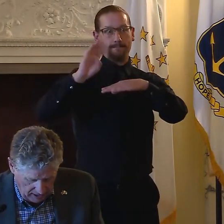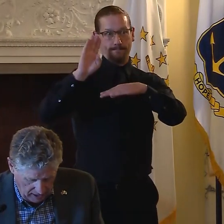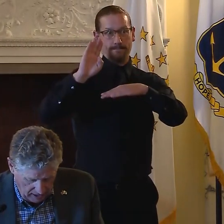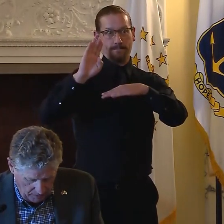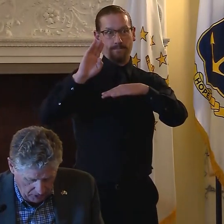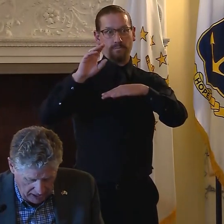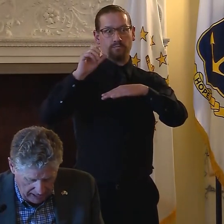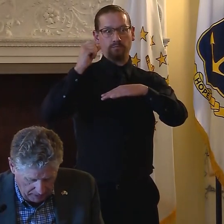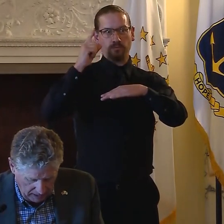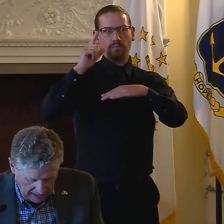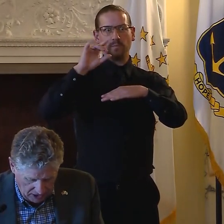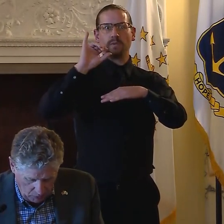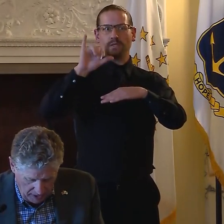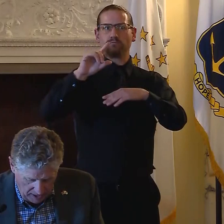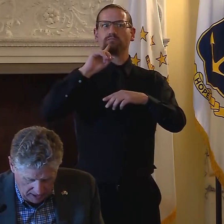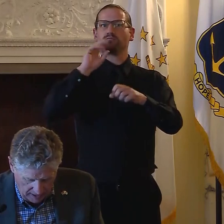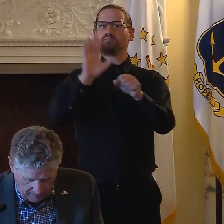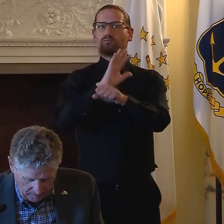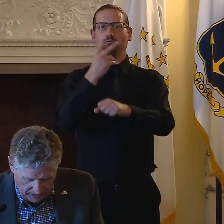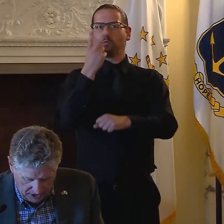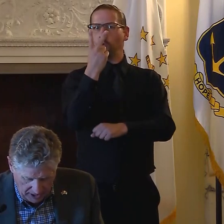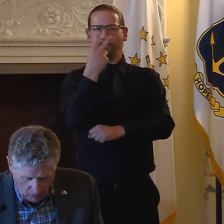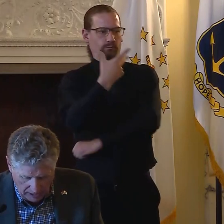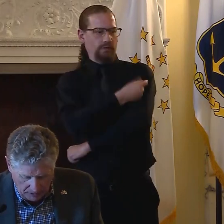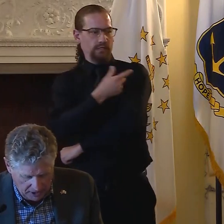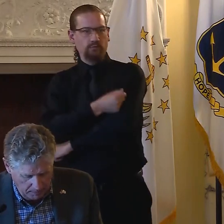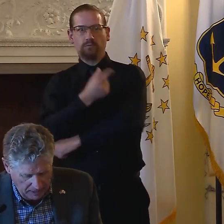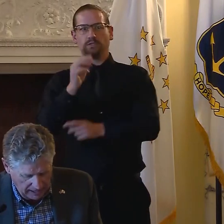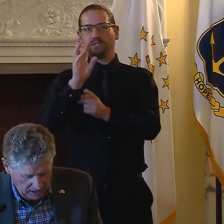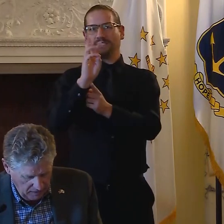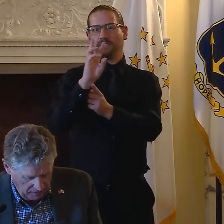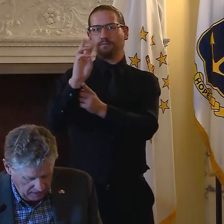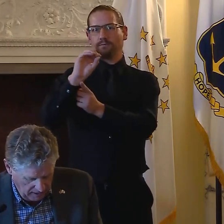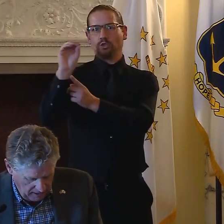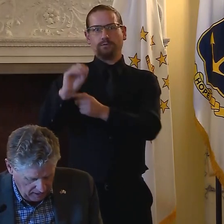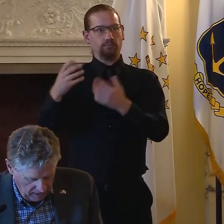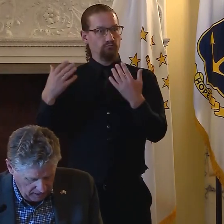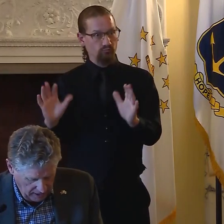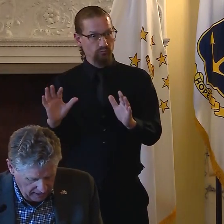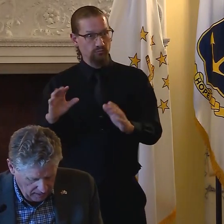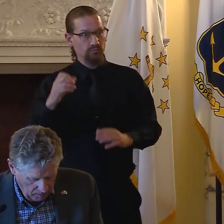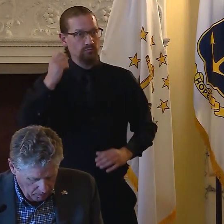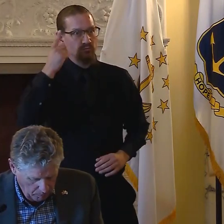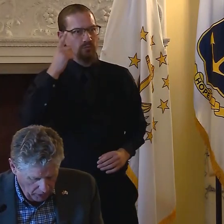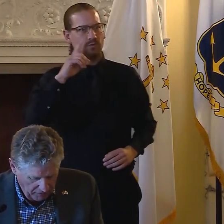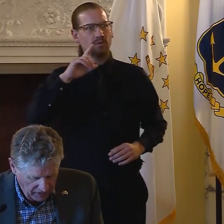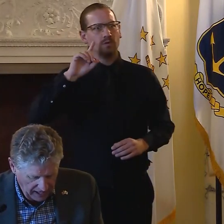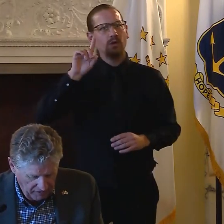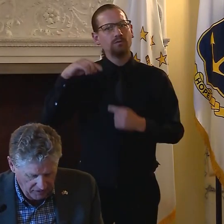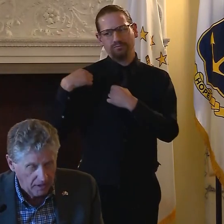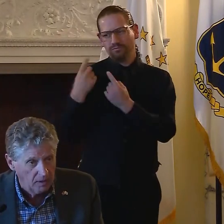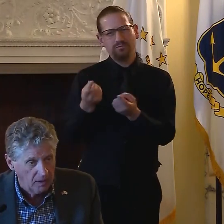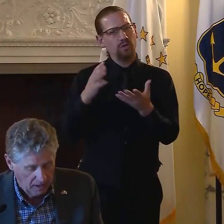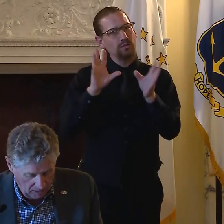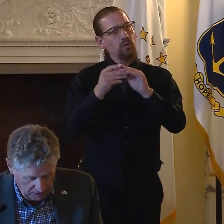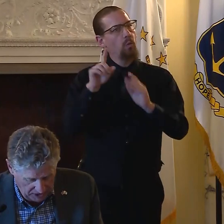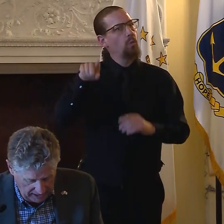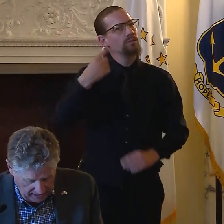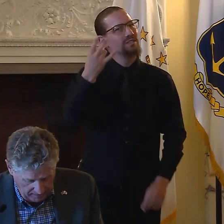per capita last week. A statewide percent positive is that 0.5